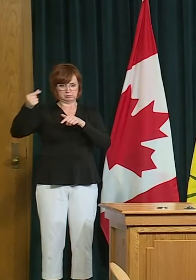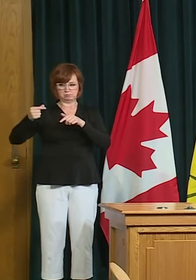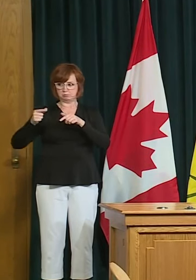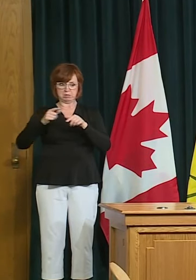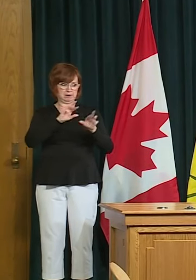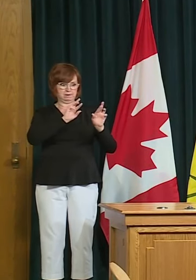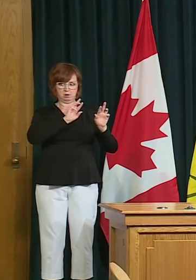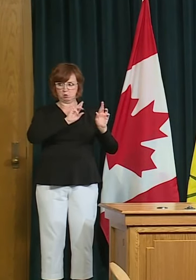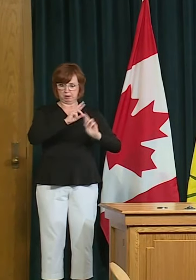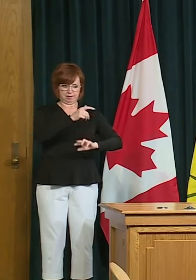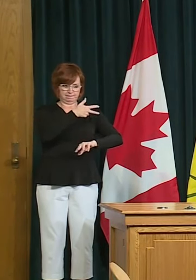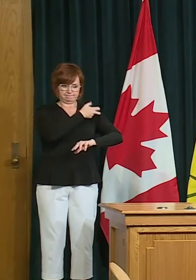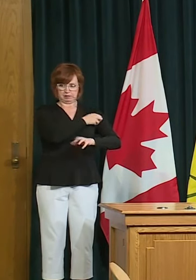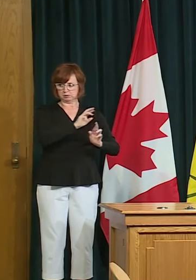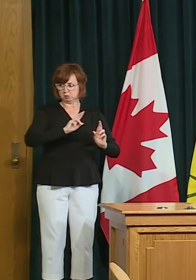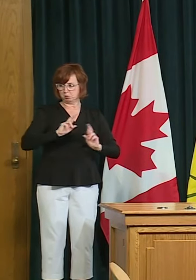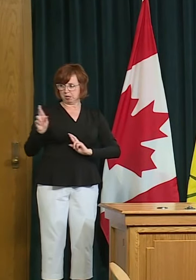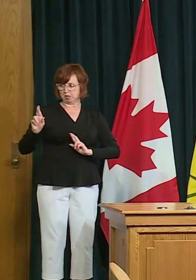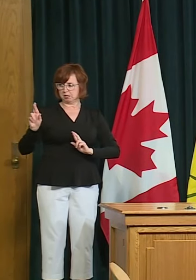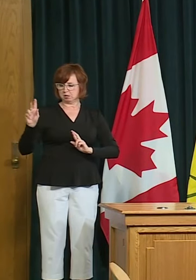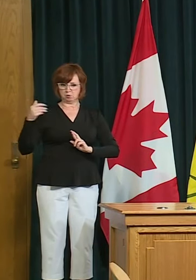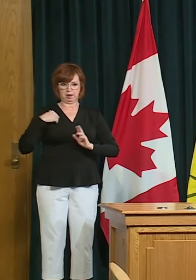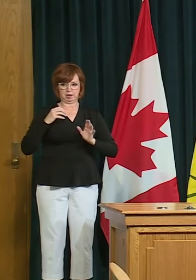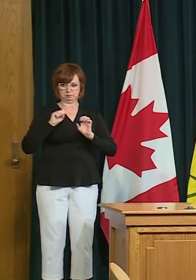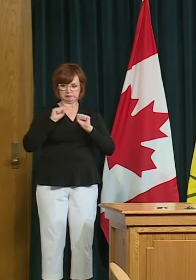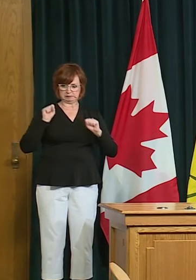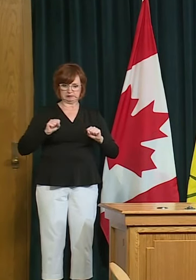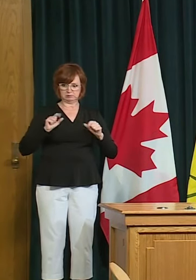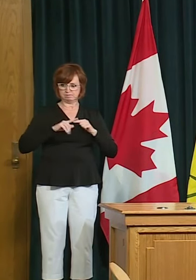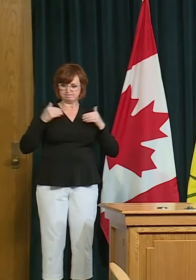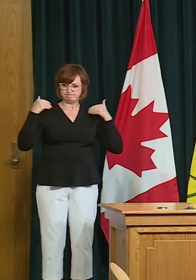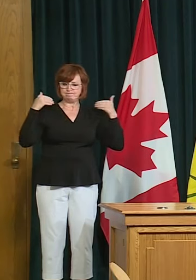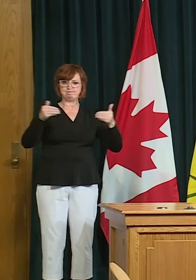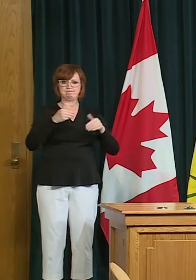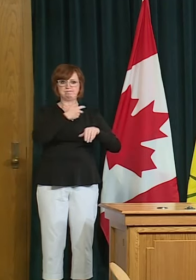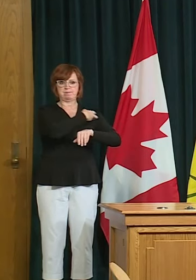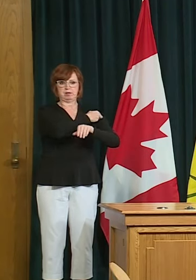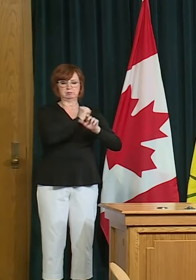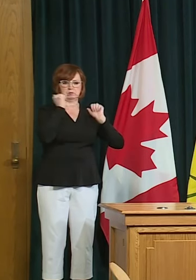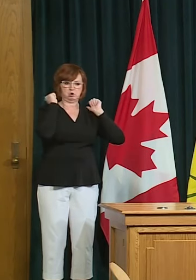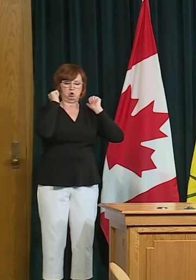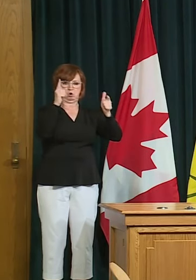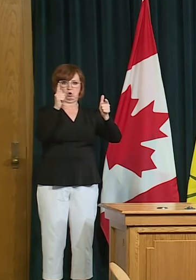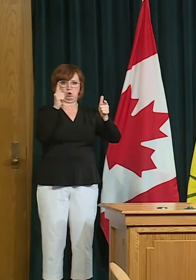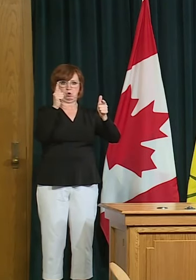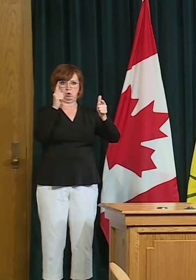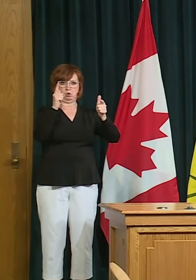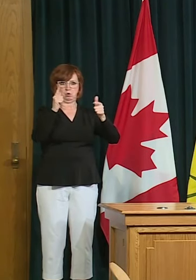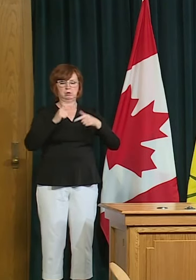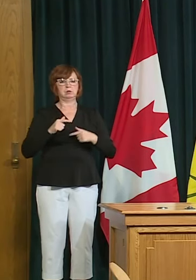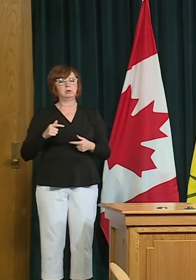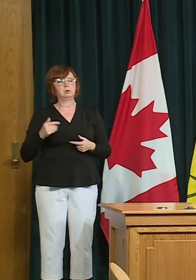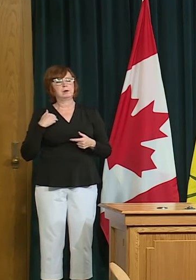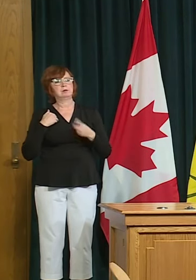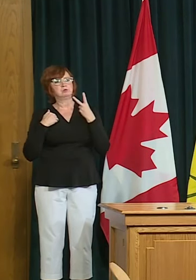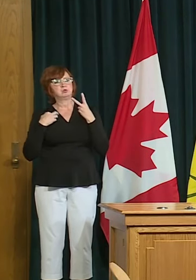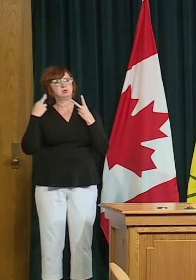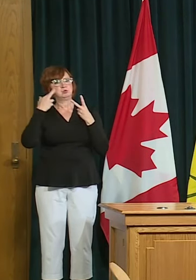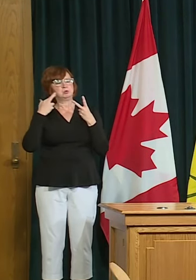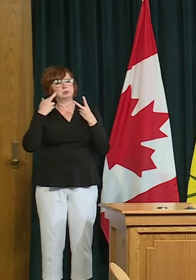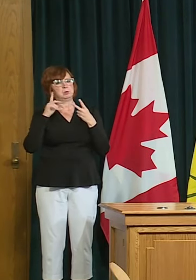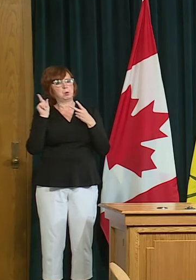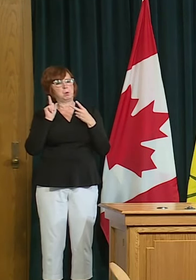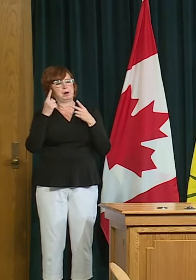deliver that in a systematic way and we will build on our two areas of success the first year of success was that in 2009